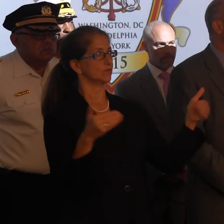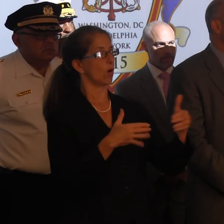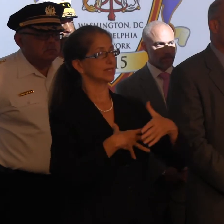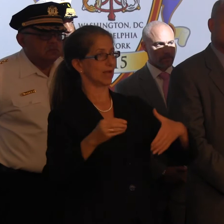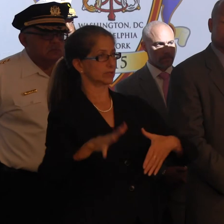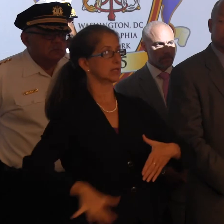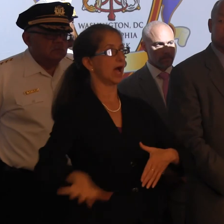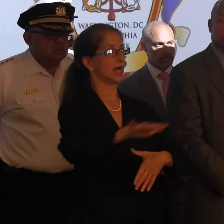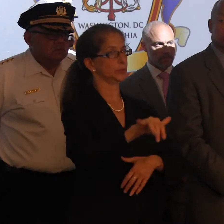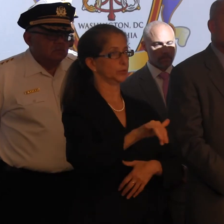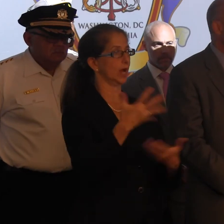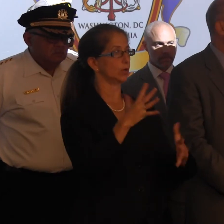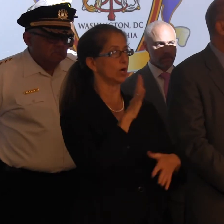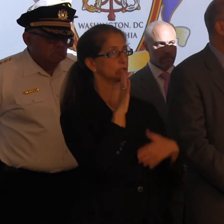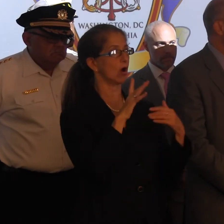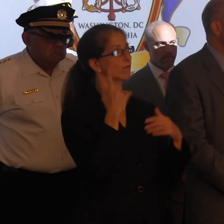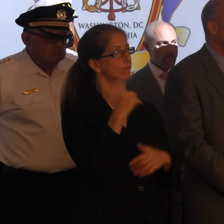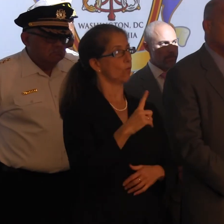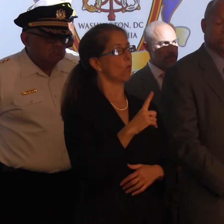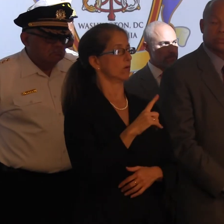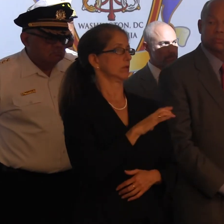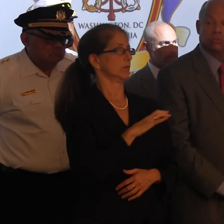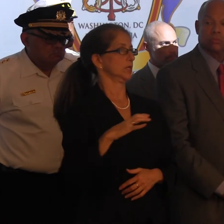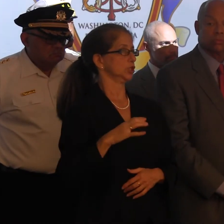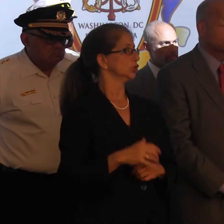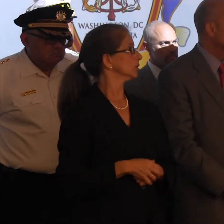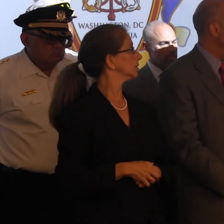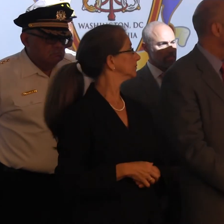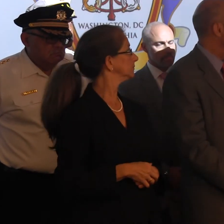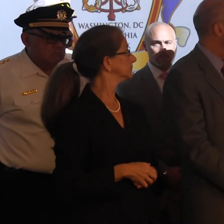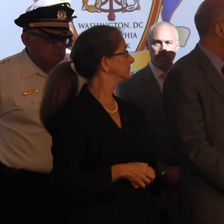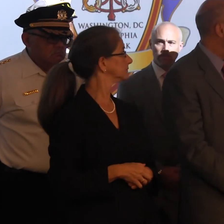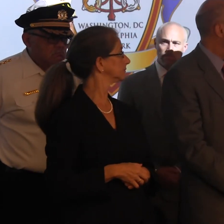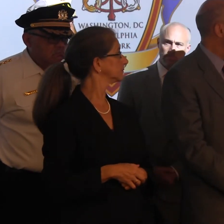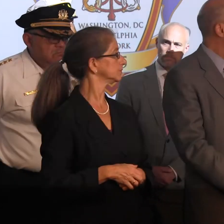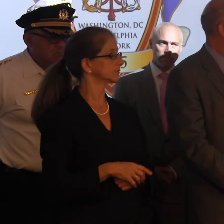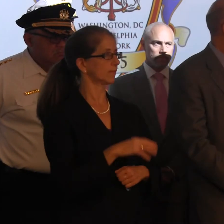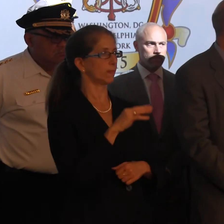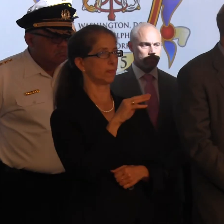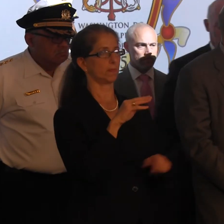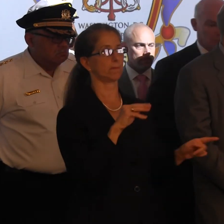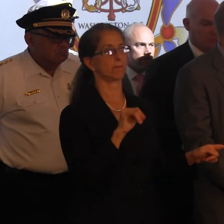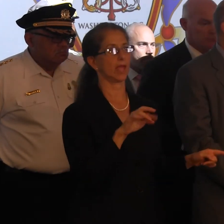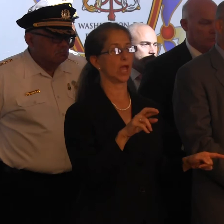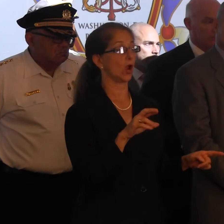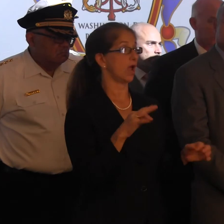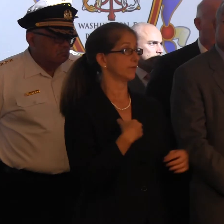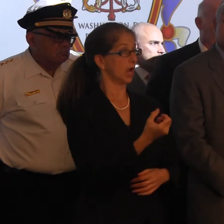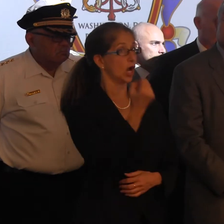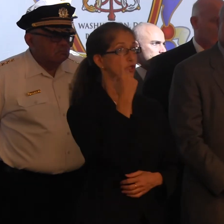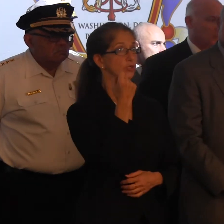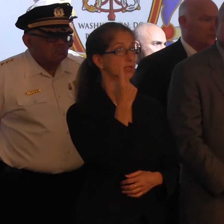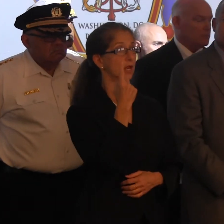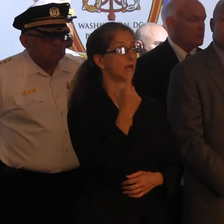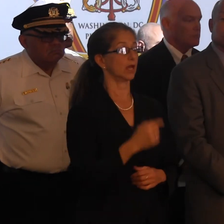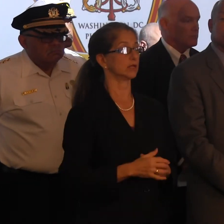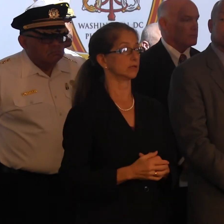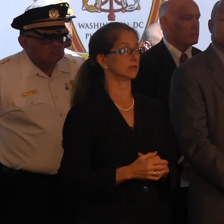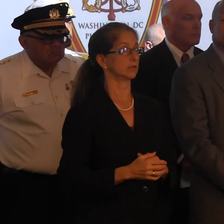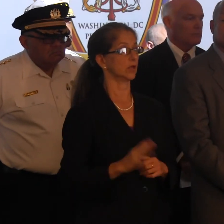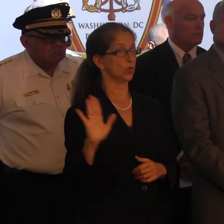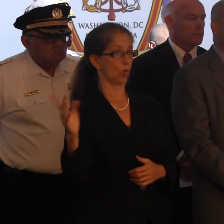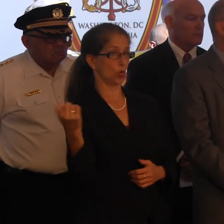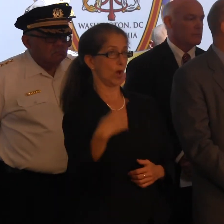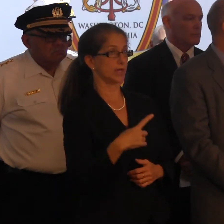areas as well. And I don't want to speak for the commissioner. So, I mean, I think primarily, if I'm understanding this